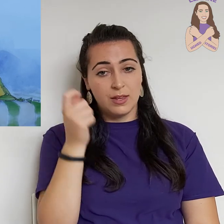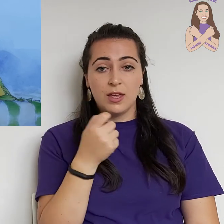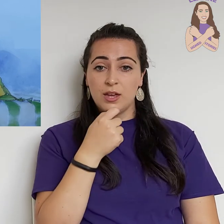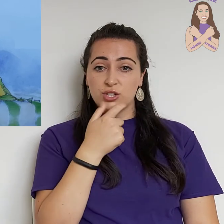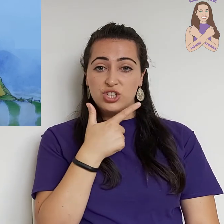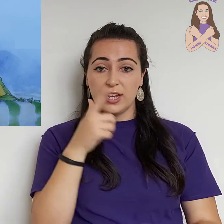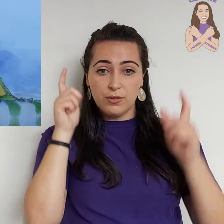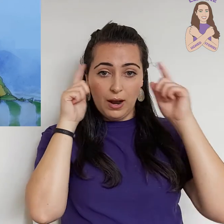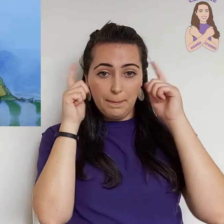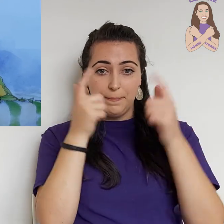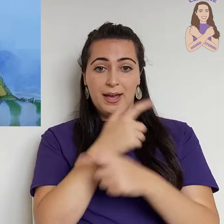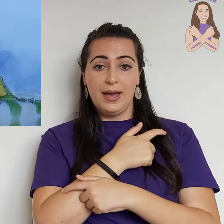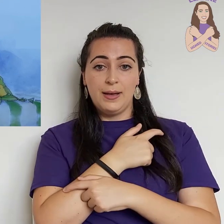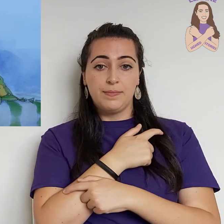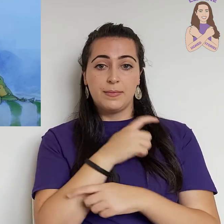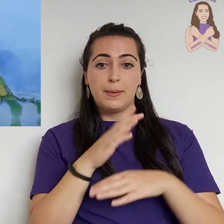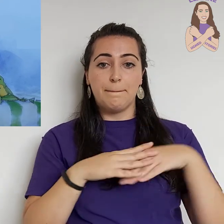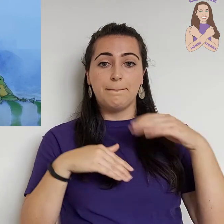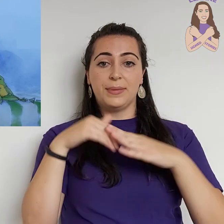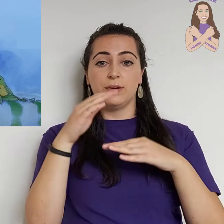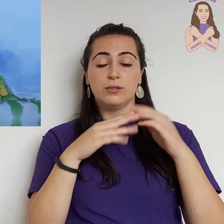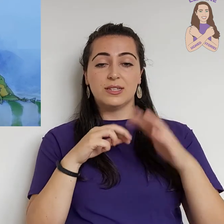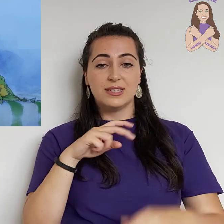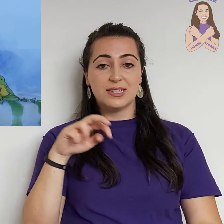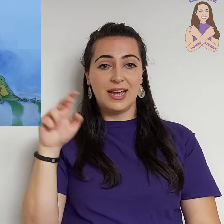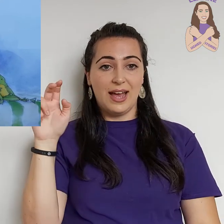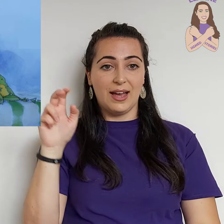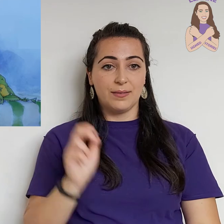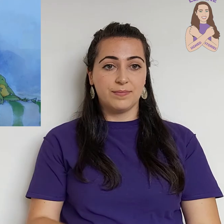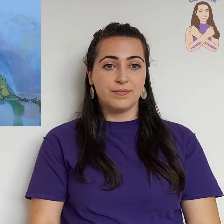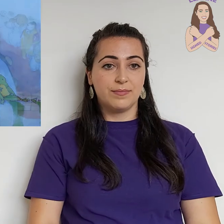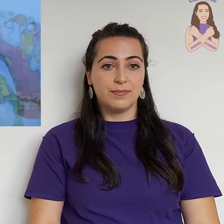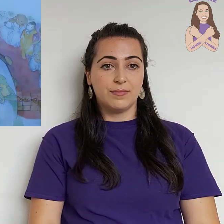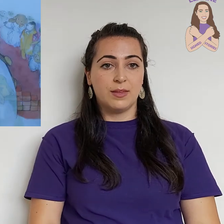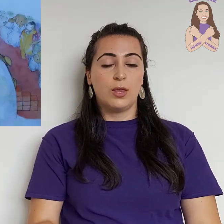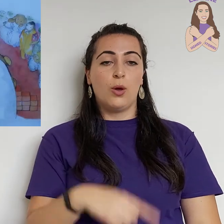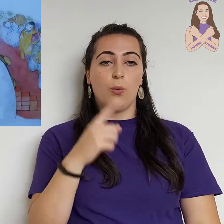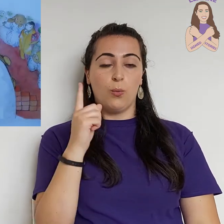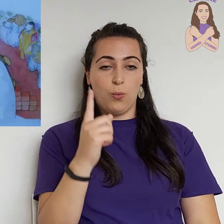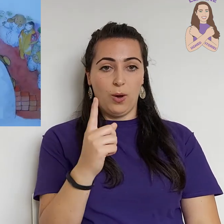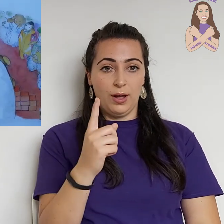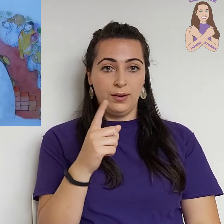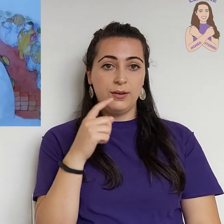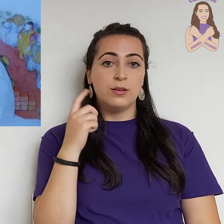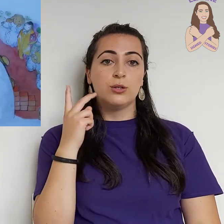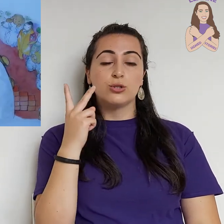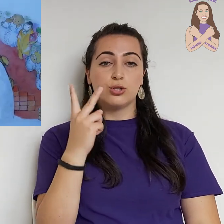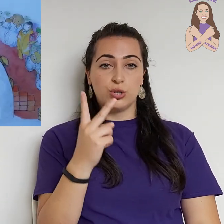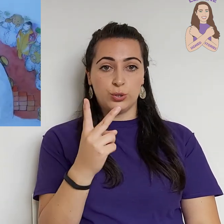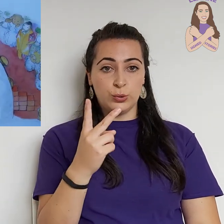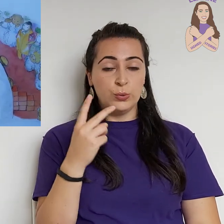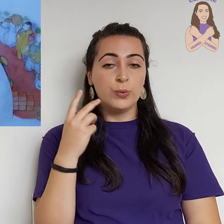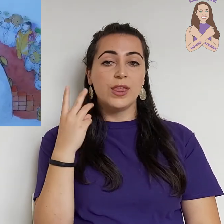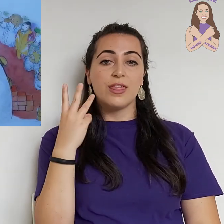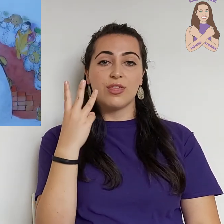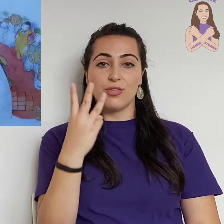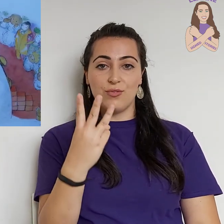Cheer up, Bear. Build a stair. One, two, three,